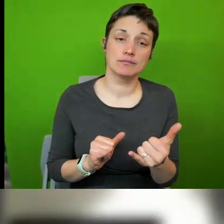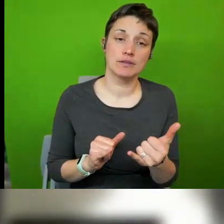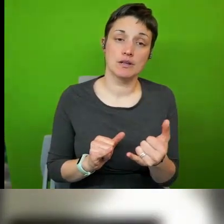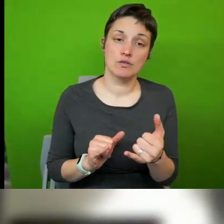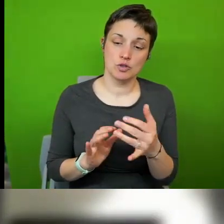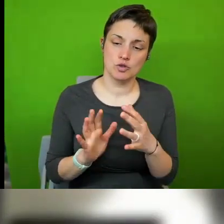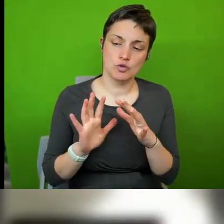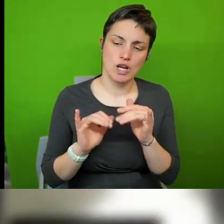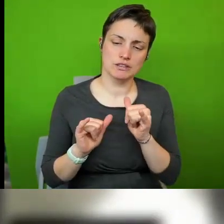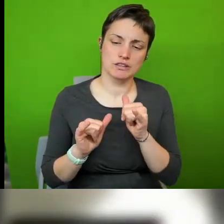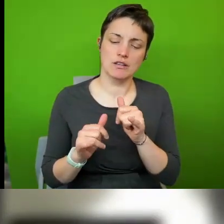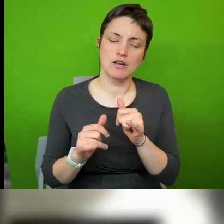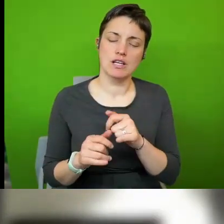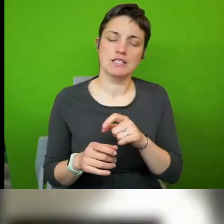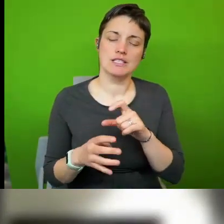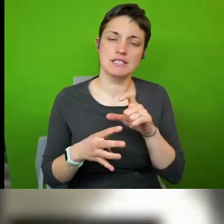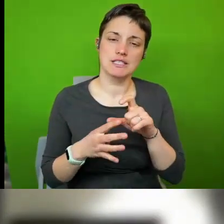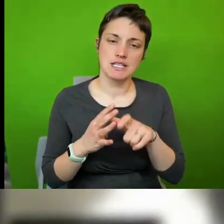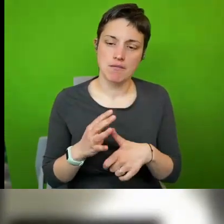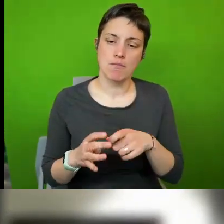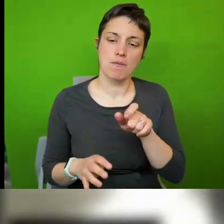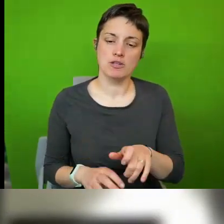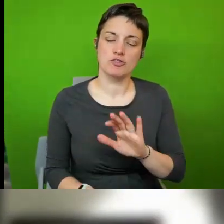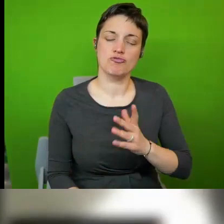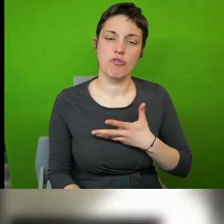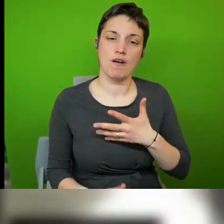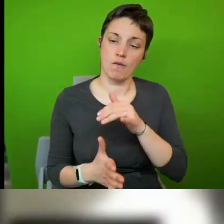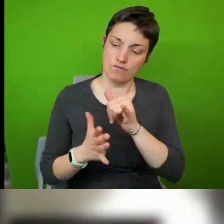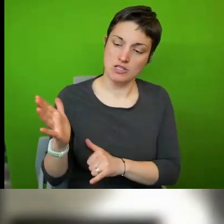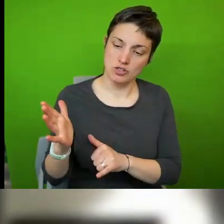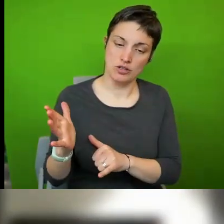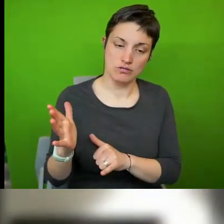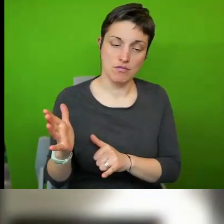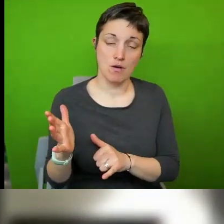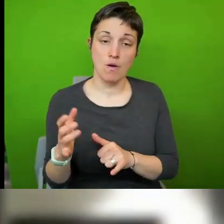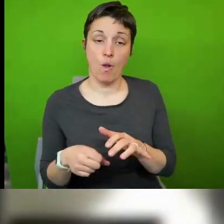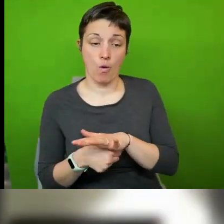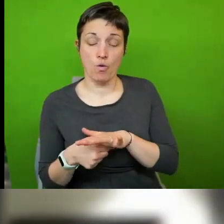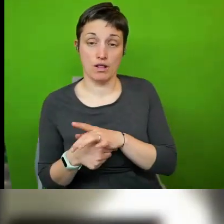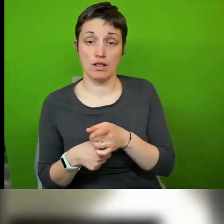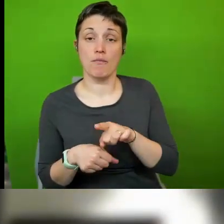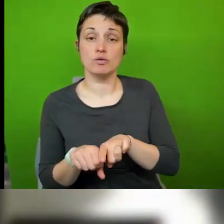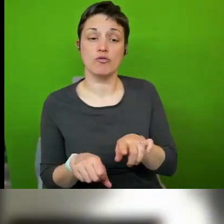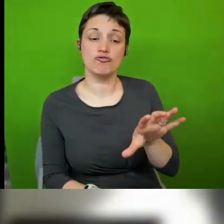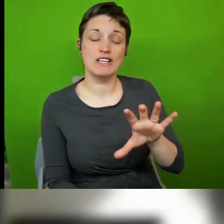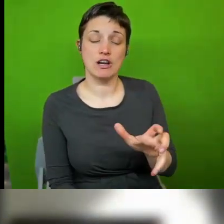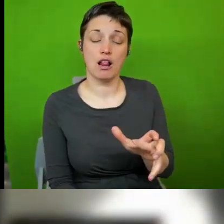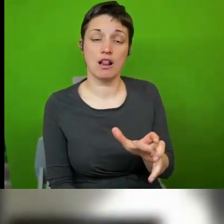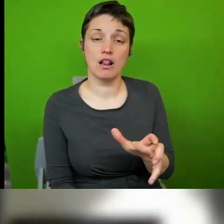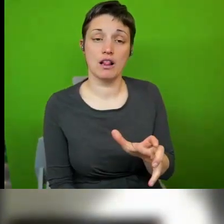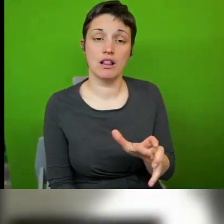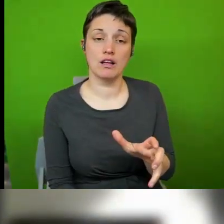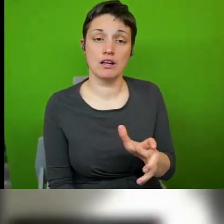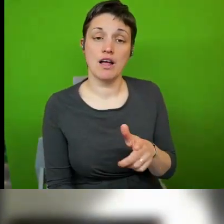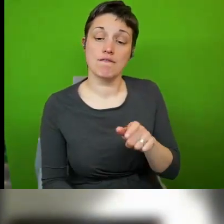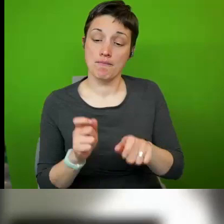persons rights convention regionally locally regionally which i think persons working